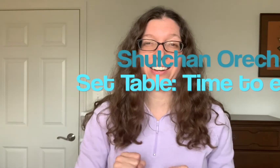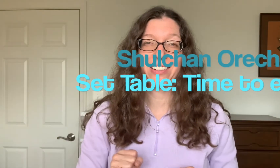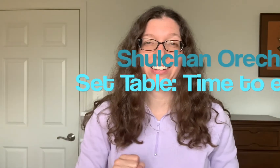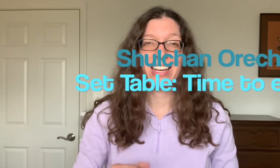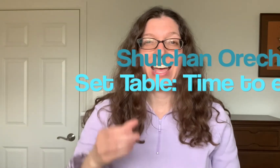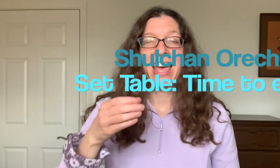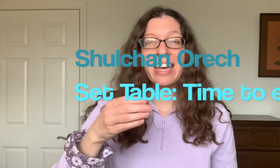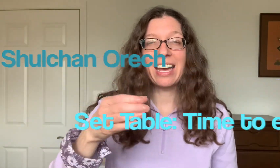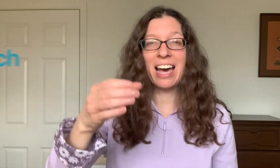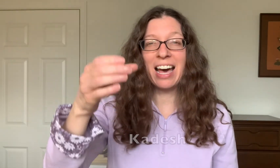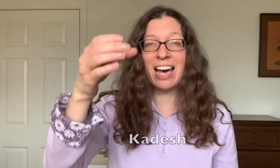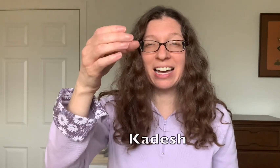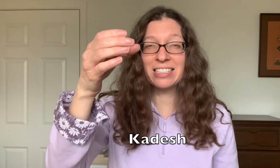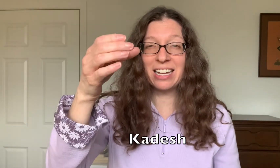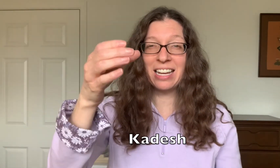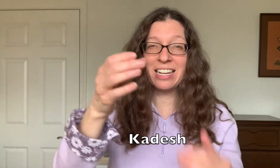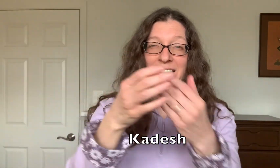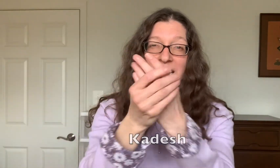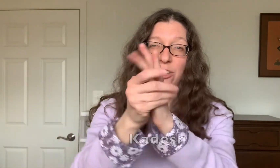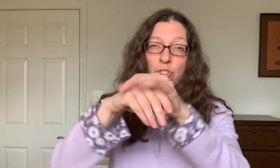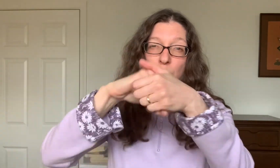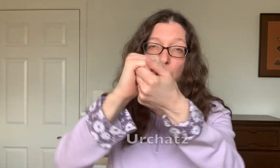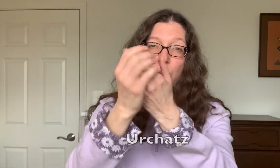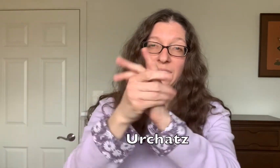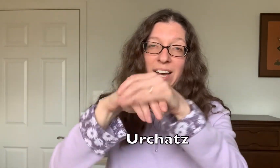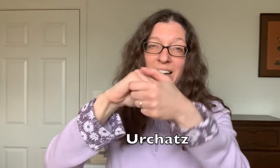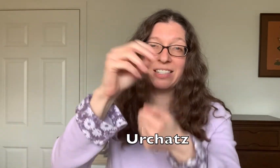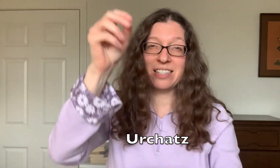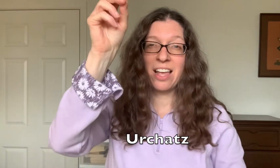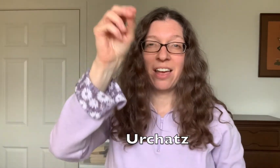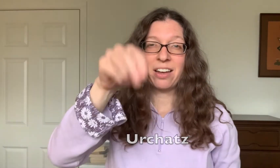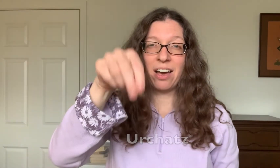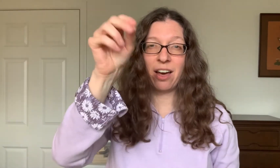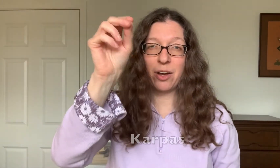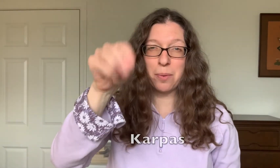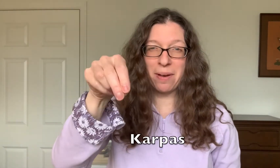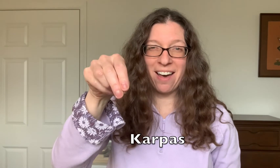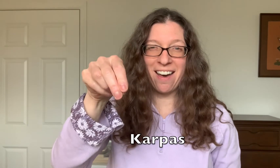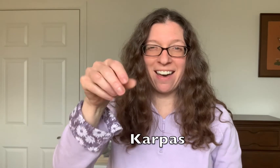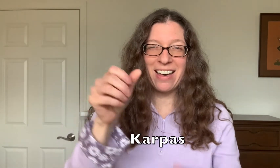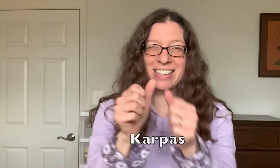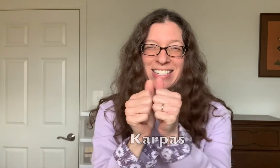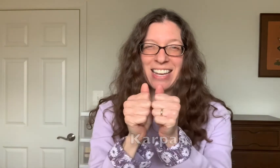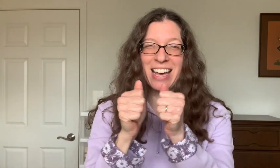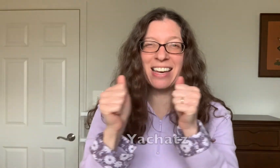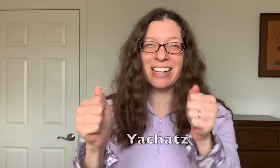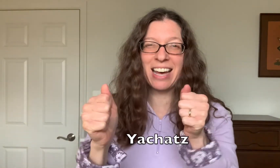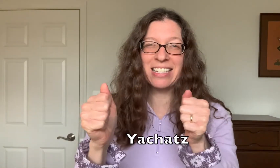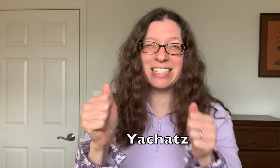Kadeh Shurchatz, Karpas Yachatz,